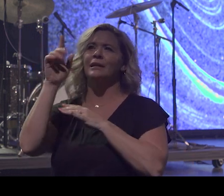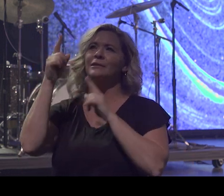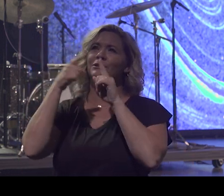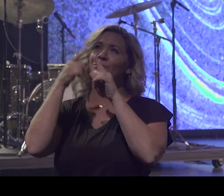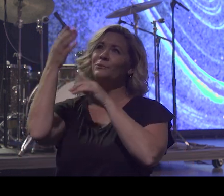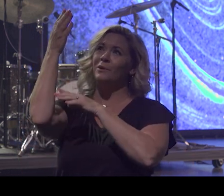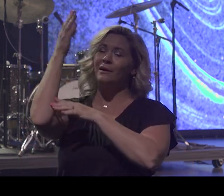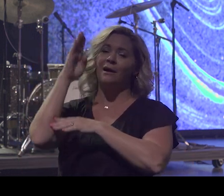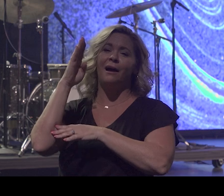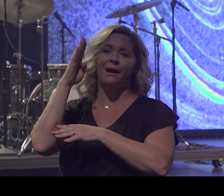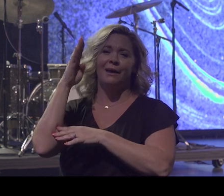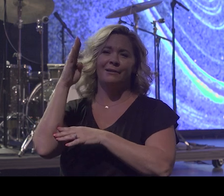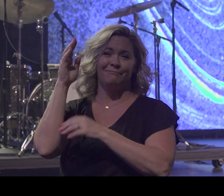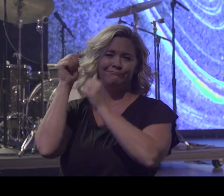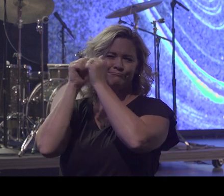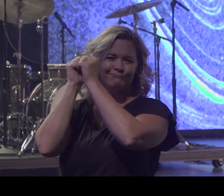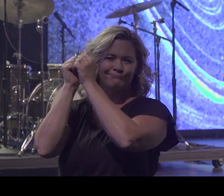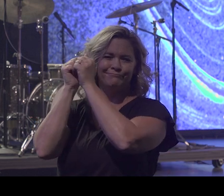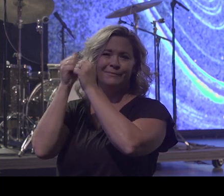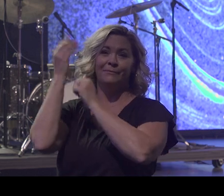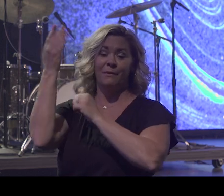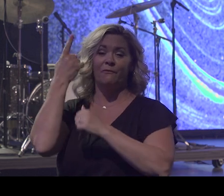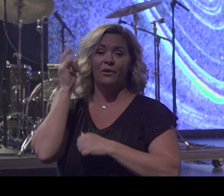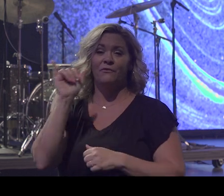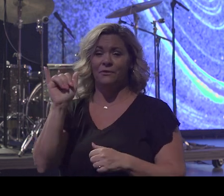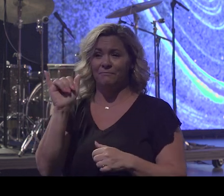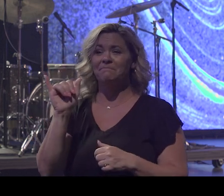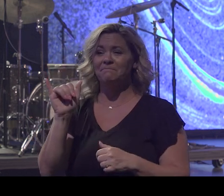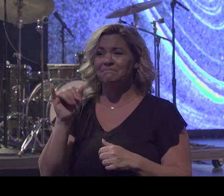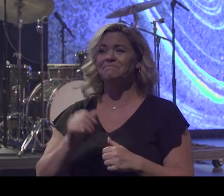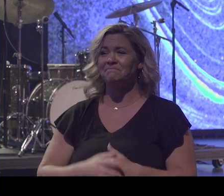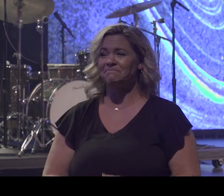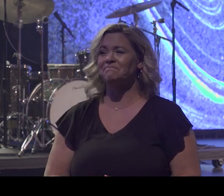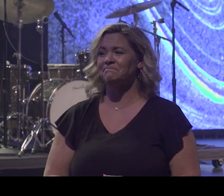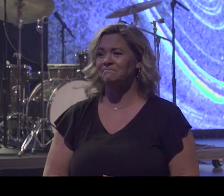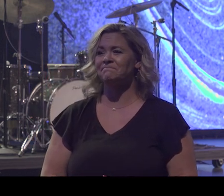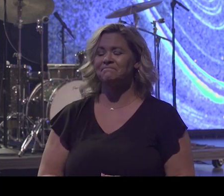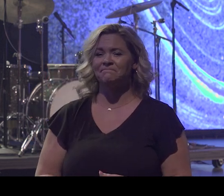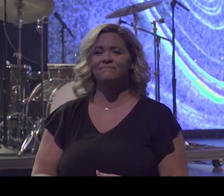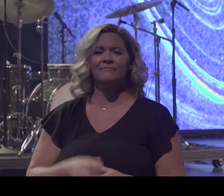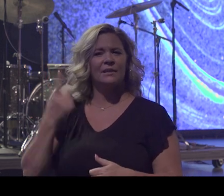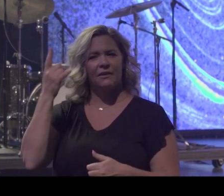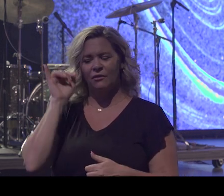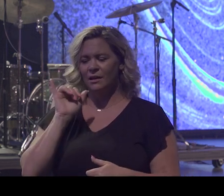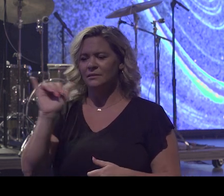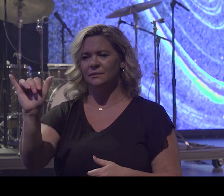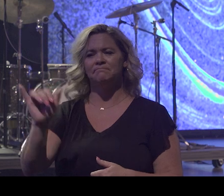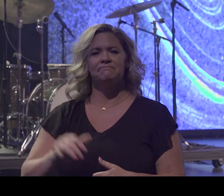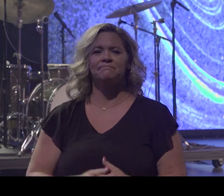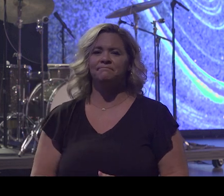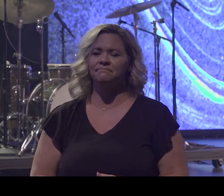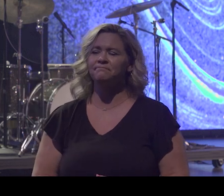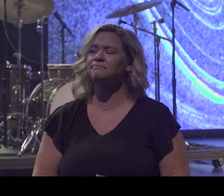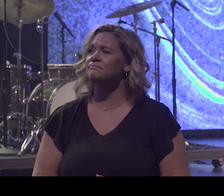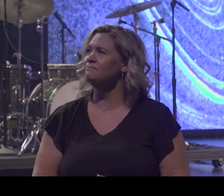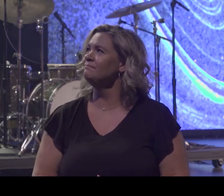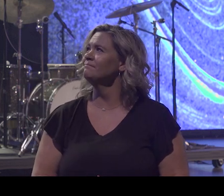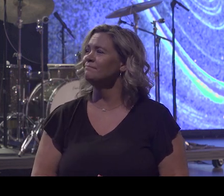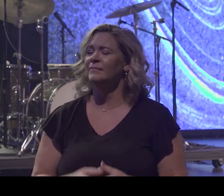forever. Because with him, it's forever. It's everlasting. It's And as I close, the book of John